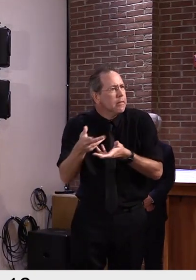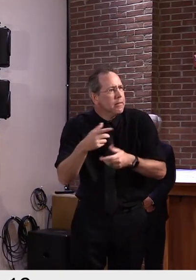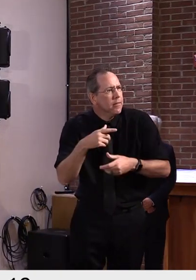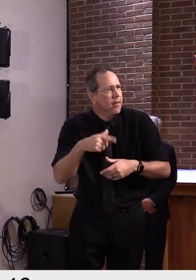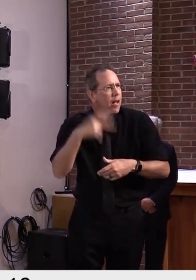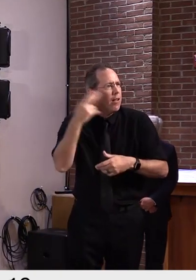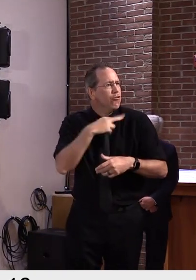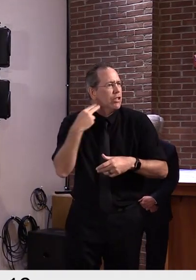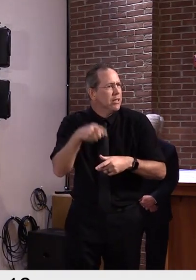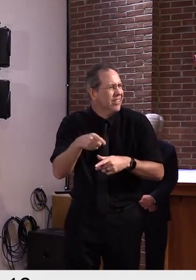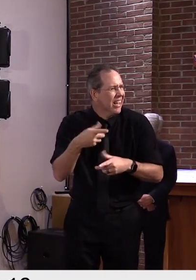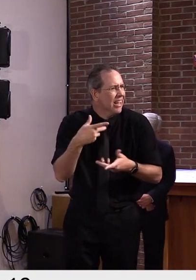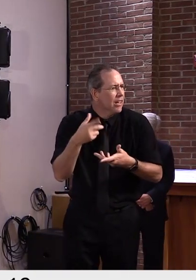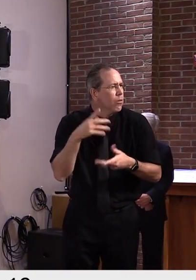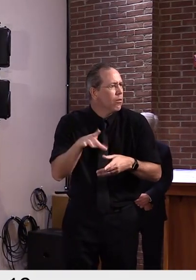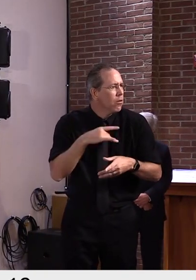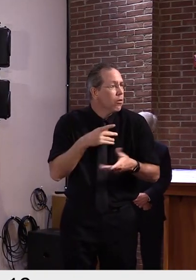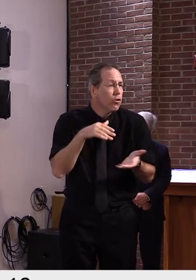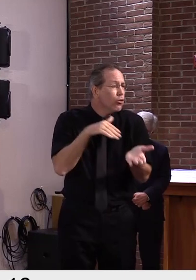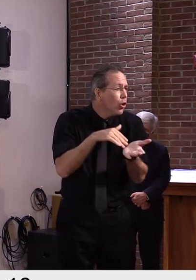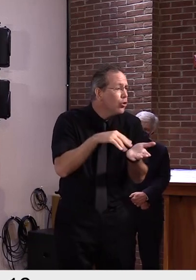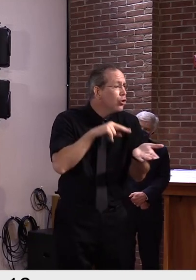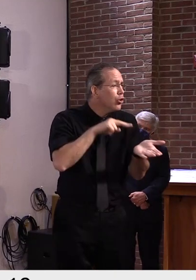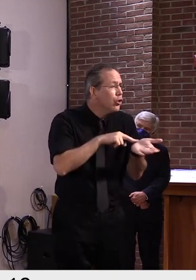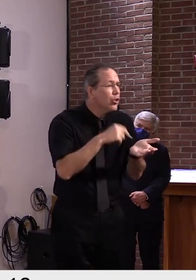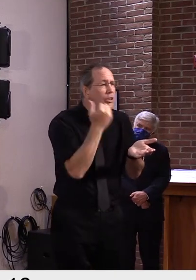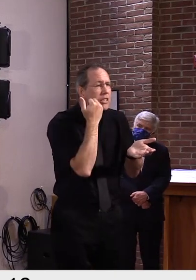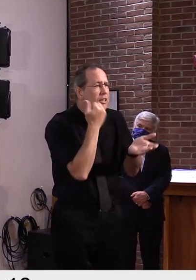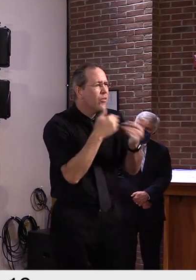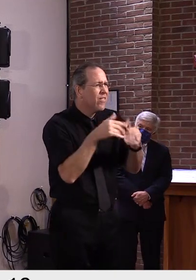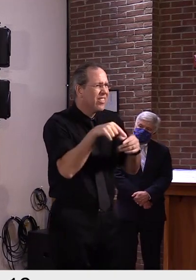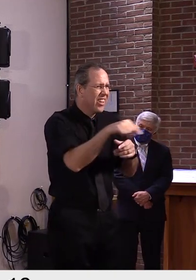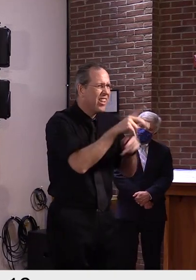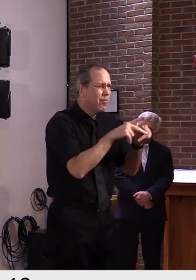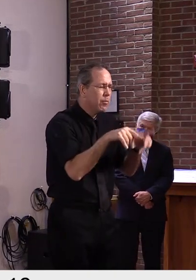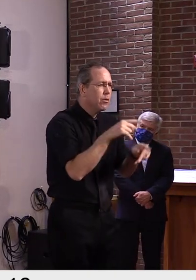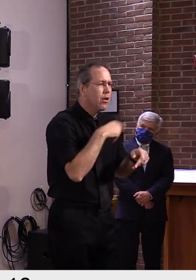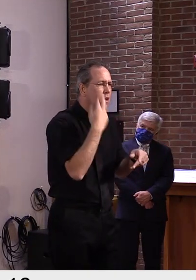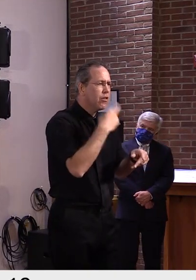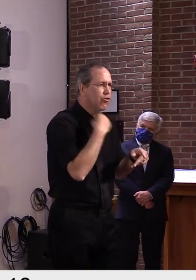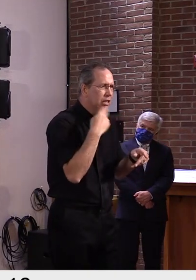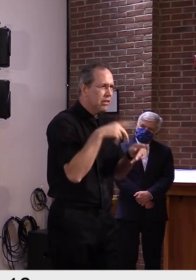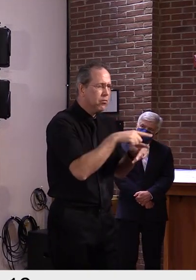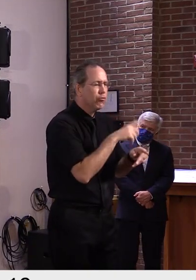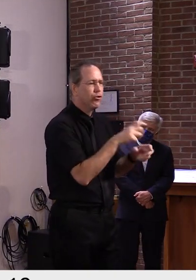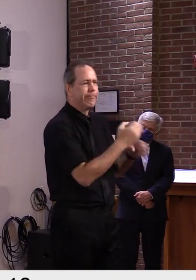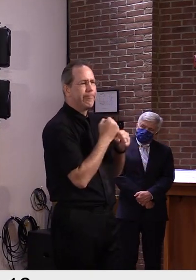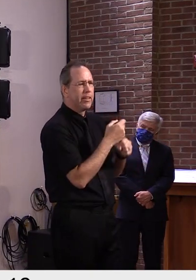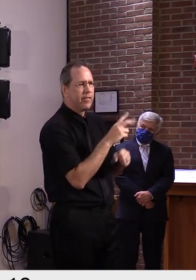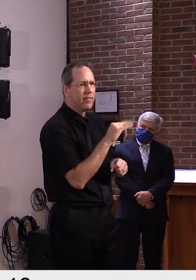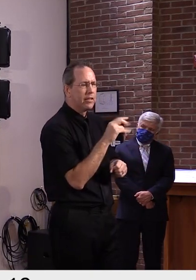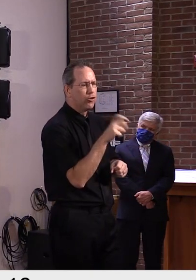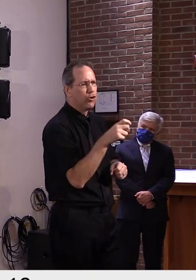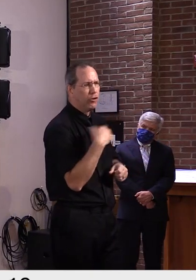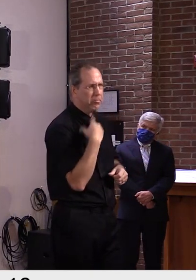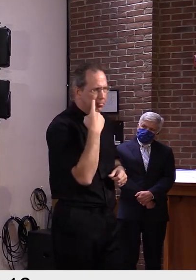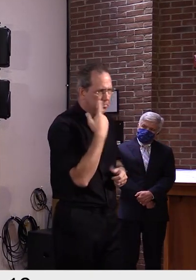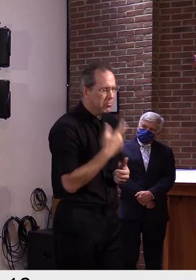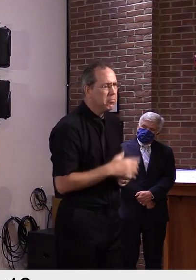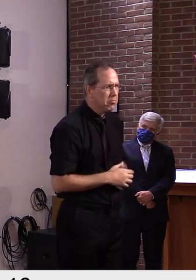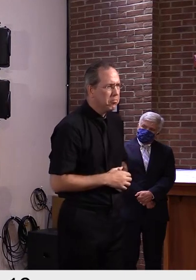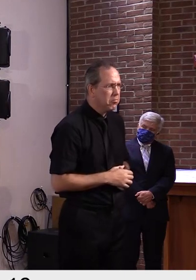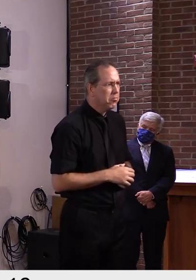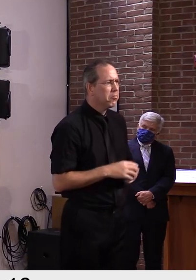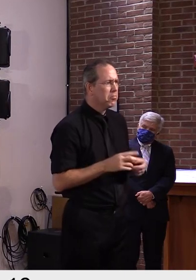medical conditions, people who have immunosuppressive illnesses, etc. Uh, those will be the first sort of, uh,